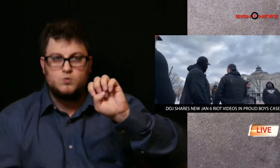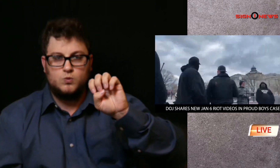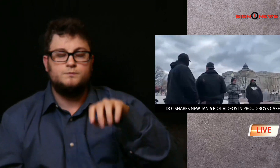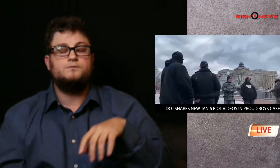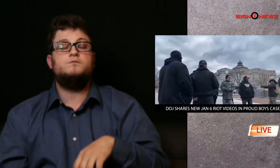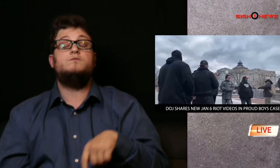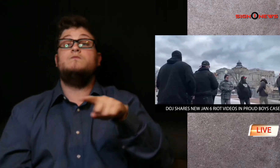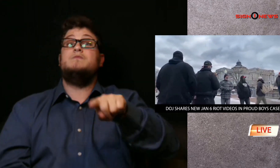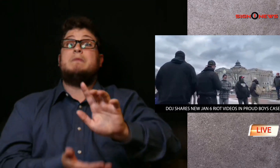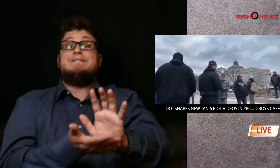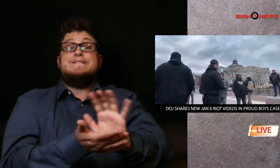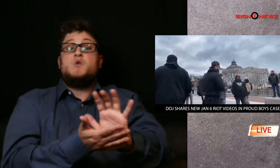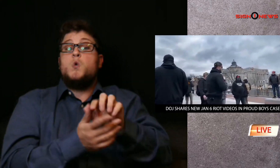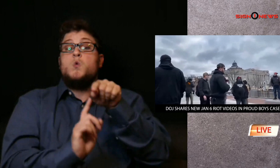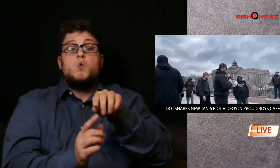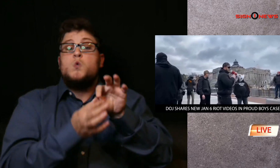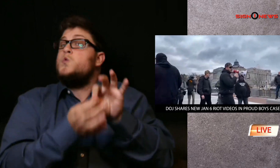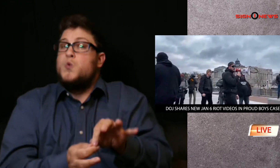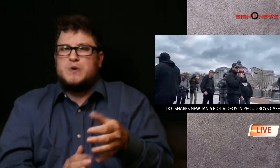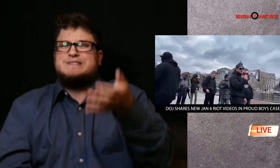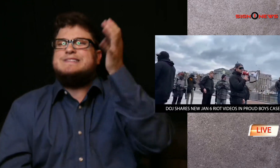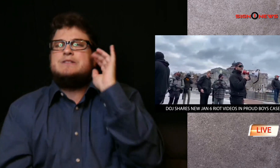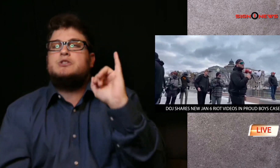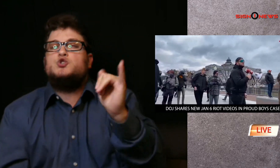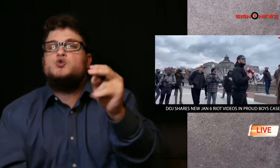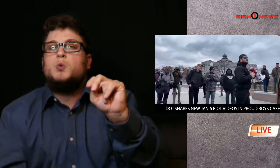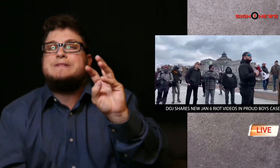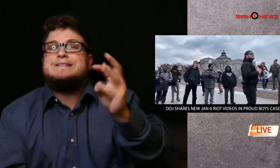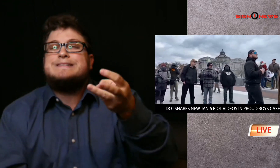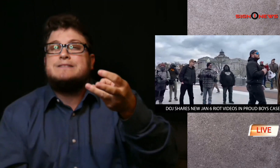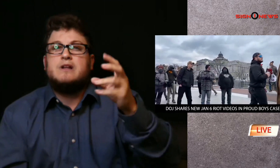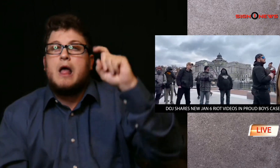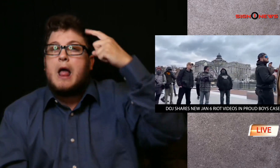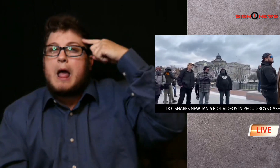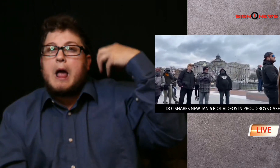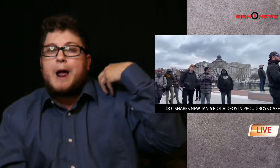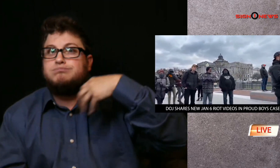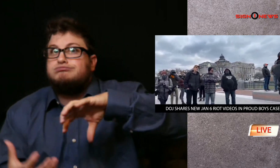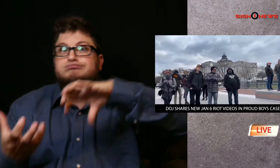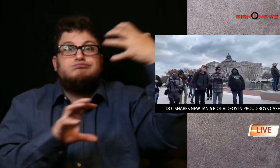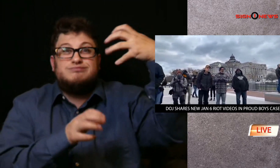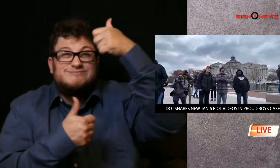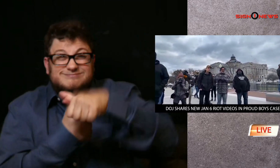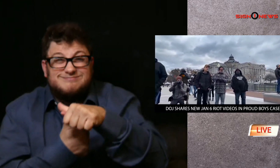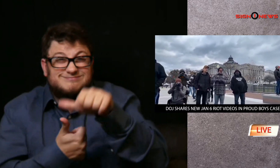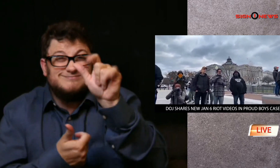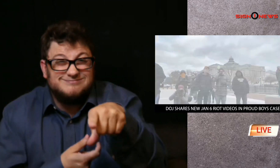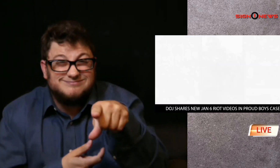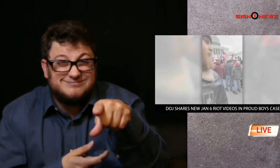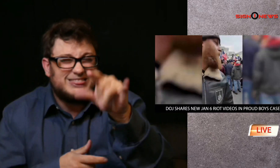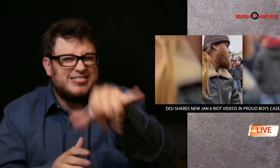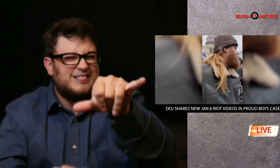leader Charles Donahoe show that during the Capitol riot on January 6th.